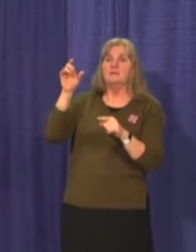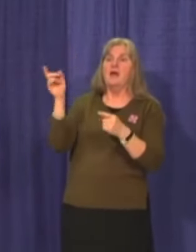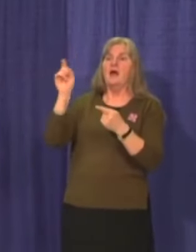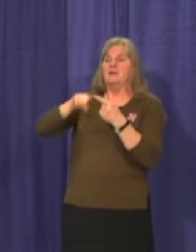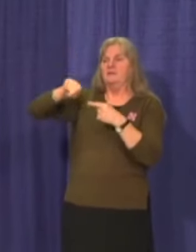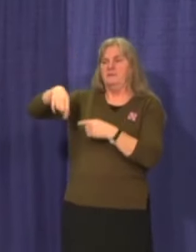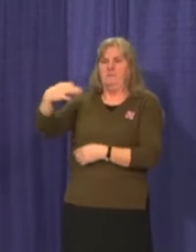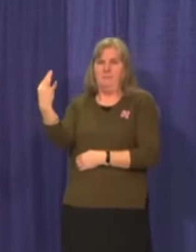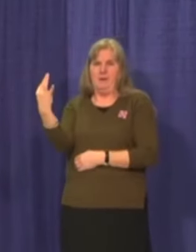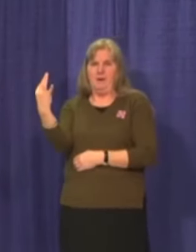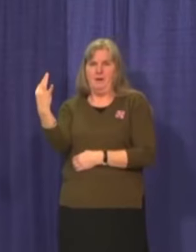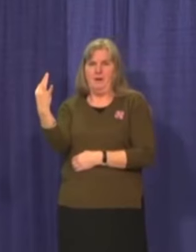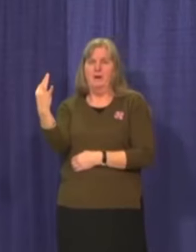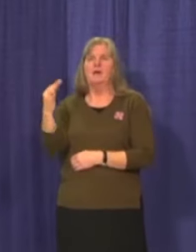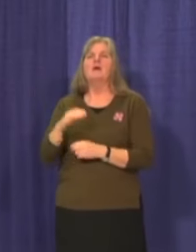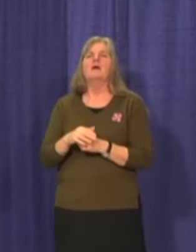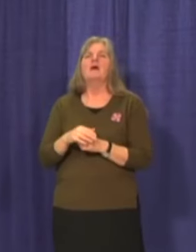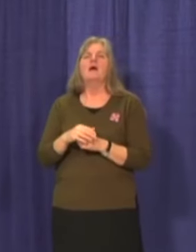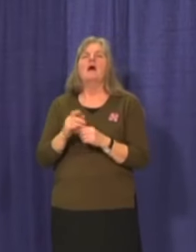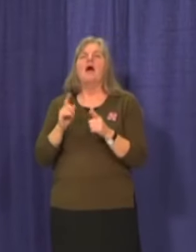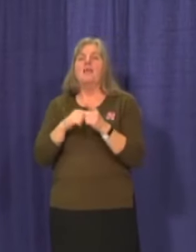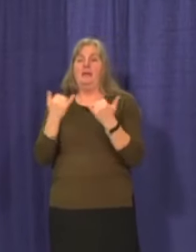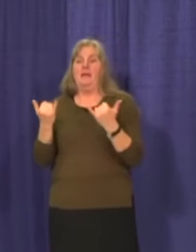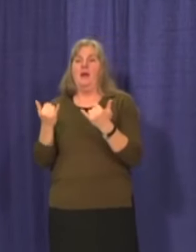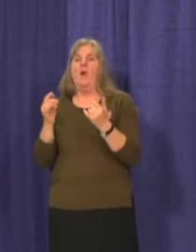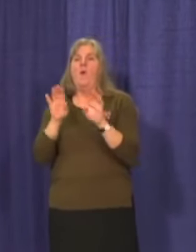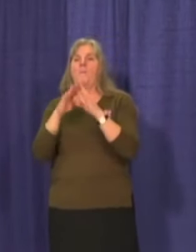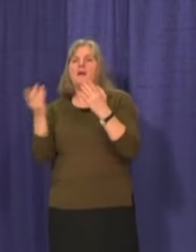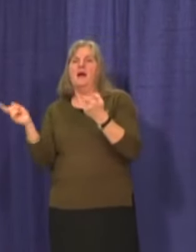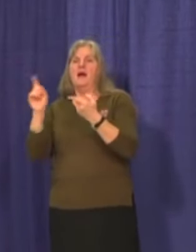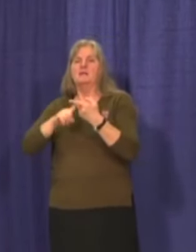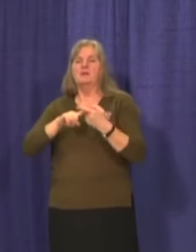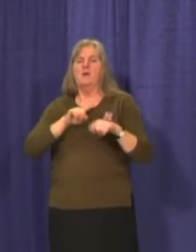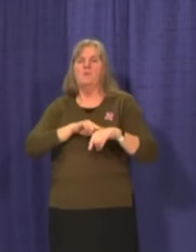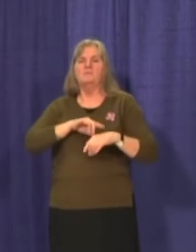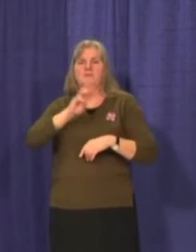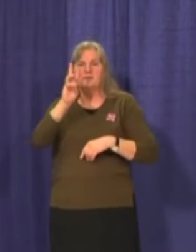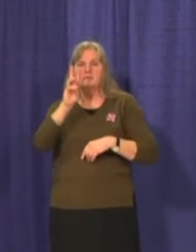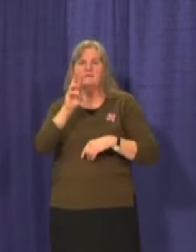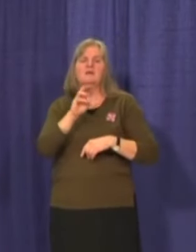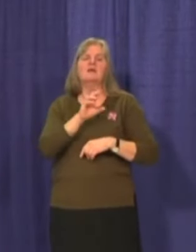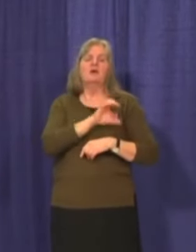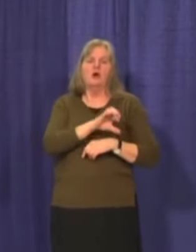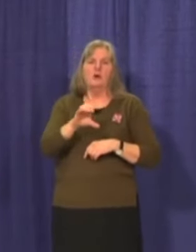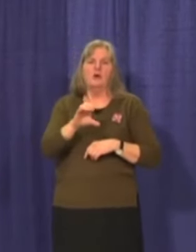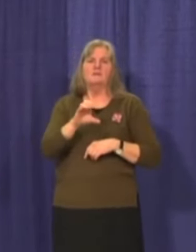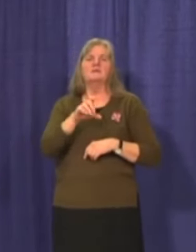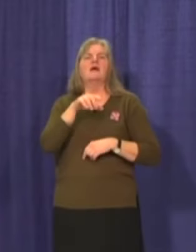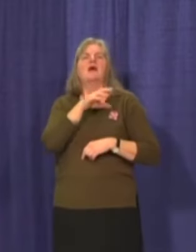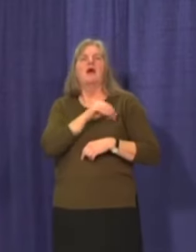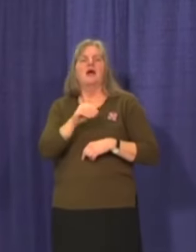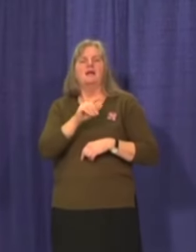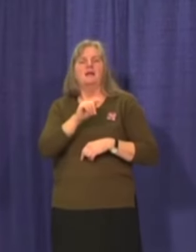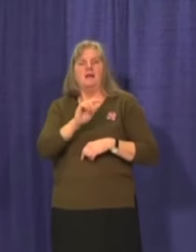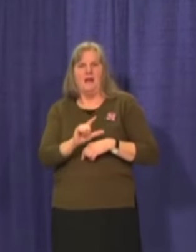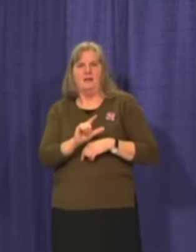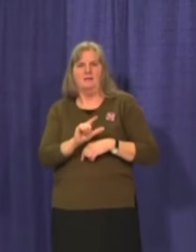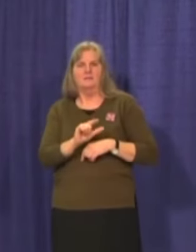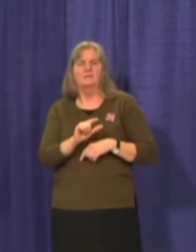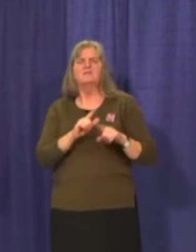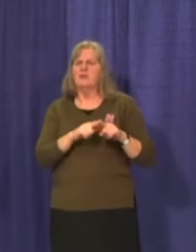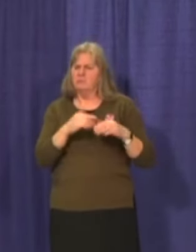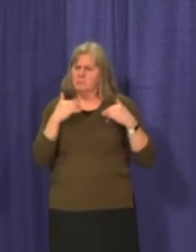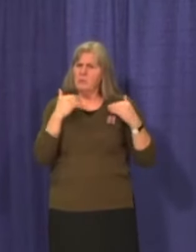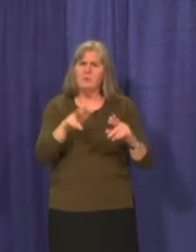and this afternoon up until 6 o'clock for Carcross and Tagish. So make sure to book an appointment and get your shot.